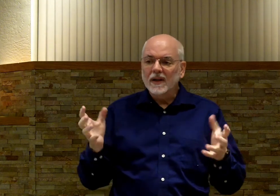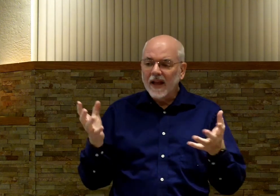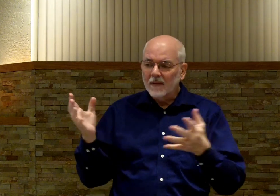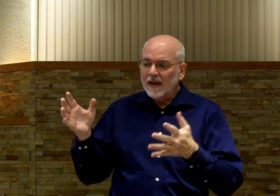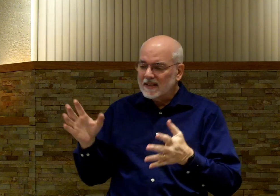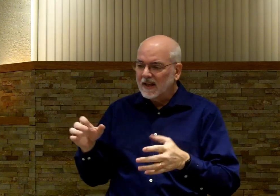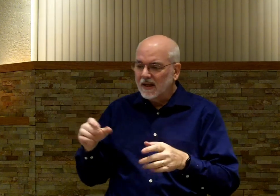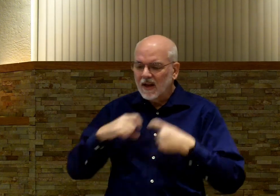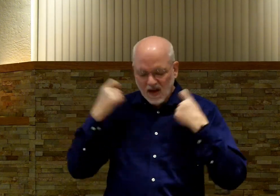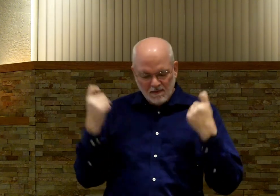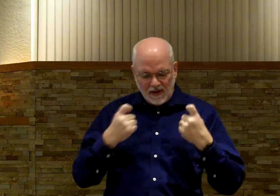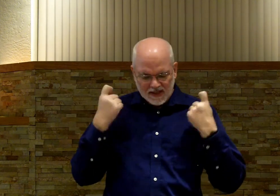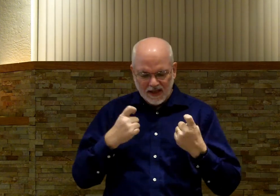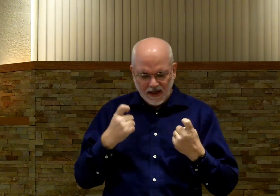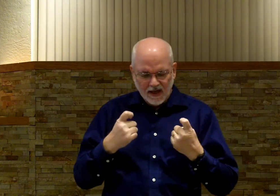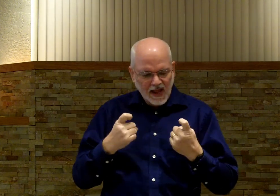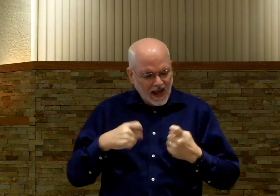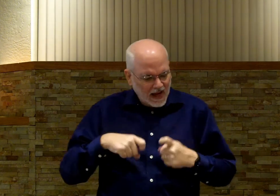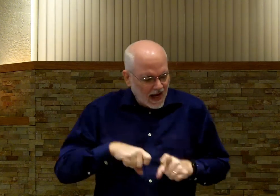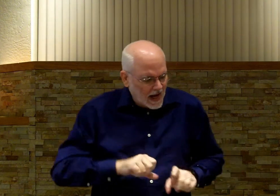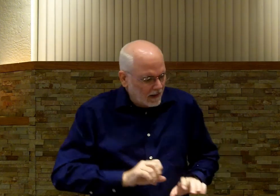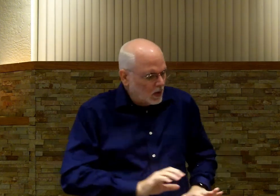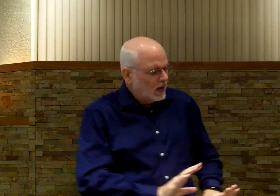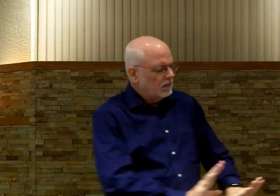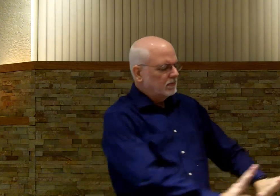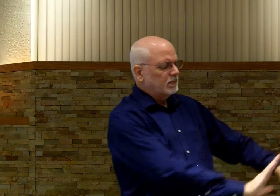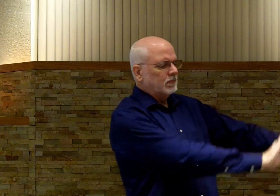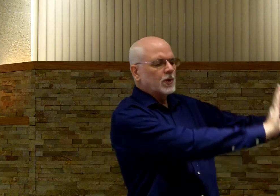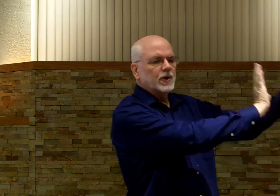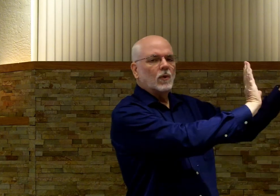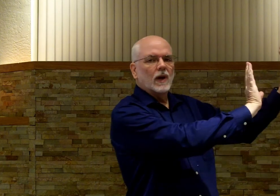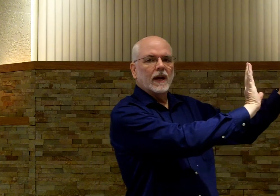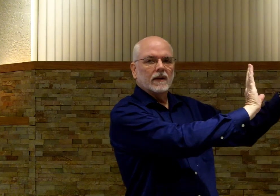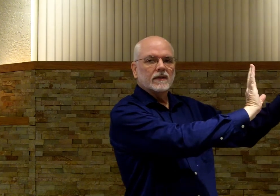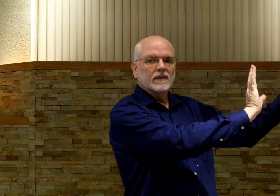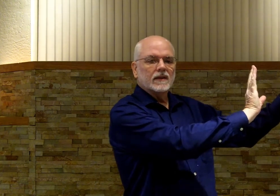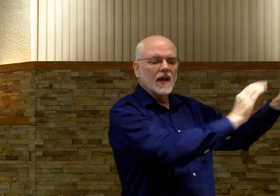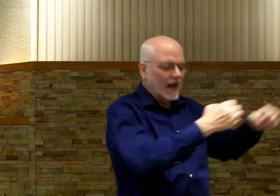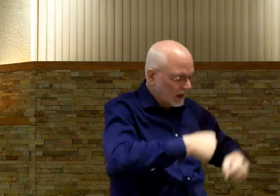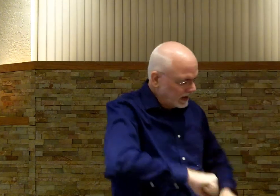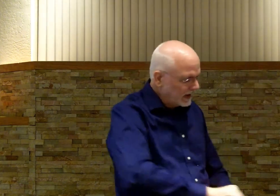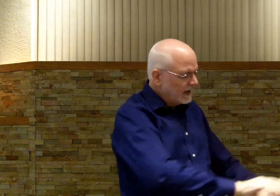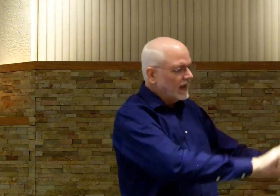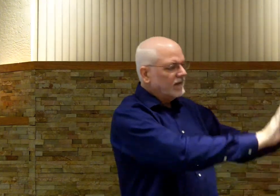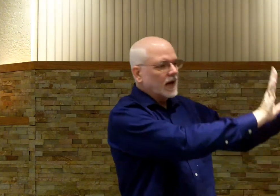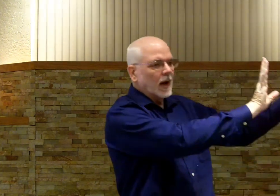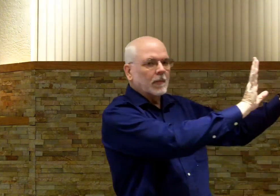going to take my sin. My sin. And I'm going to push it away. I'm going to give it up.